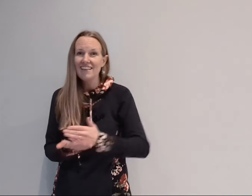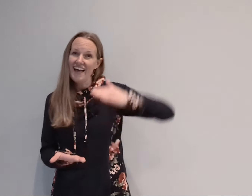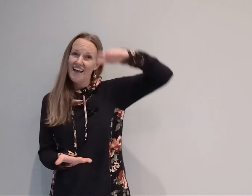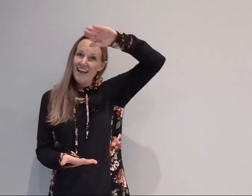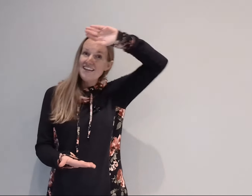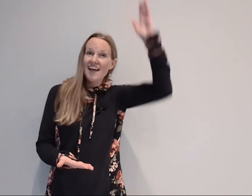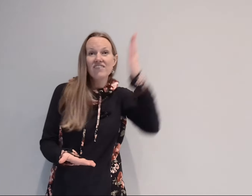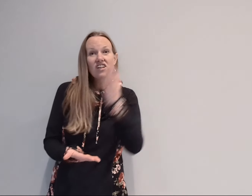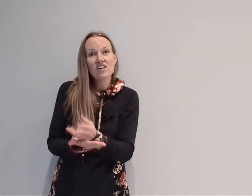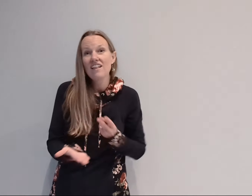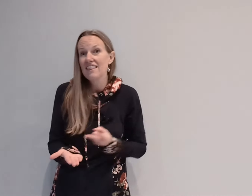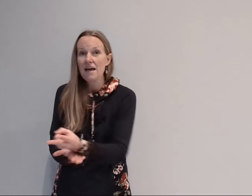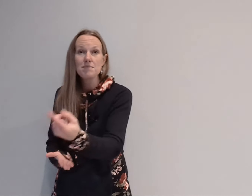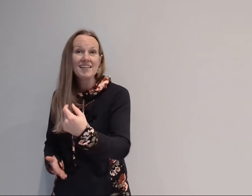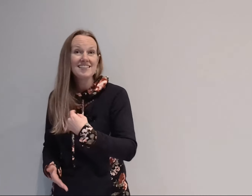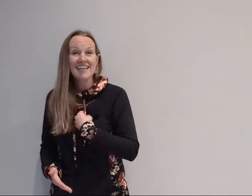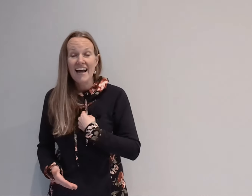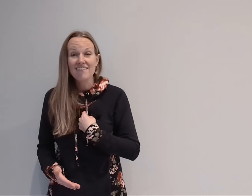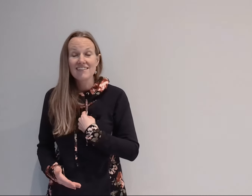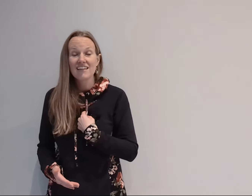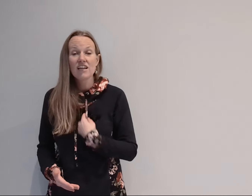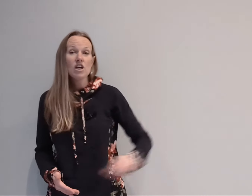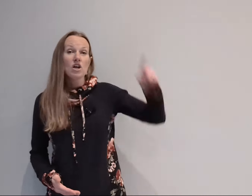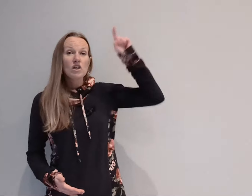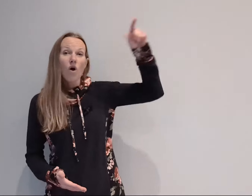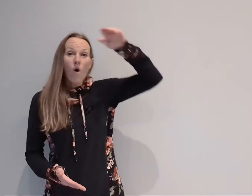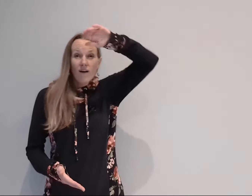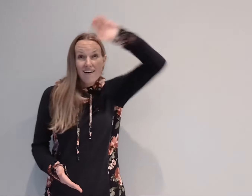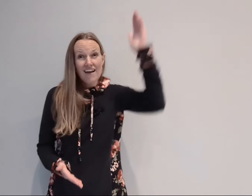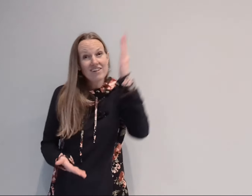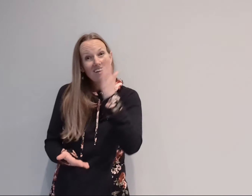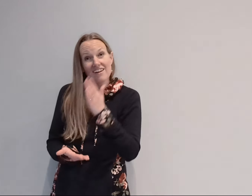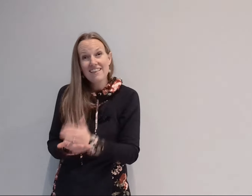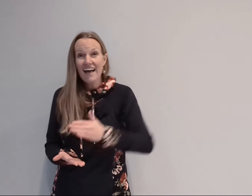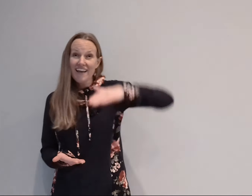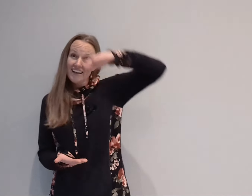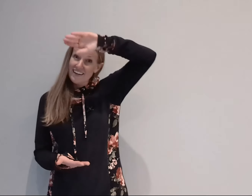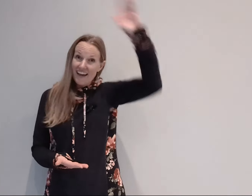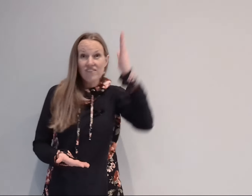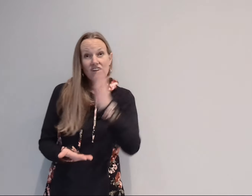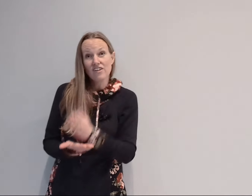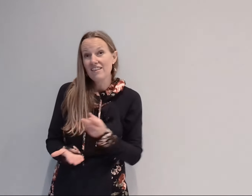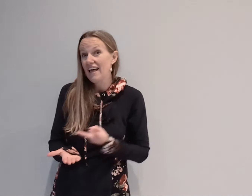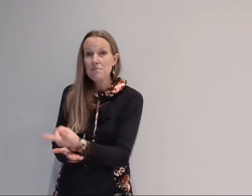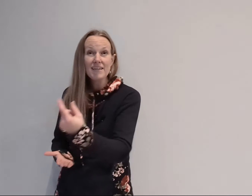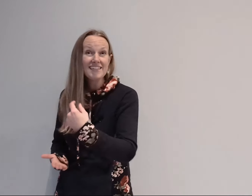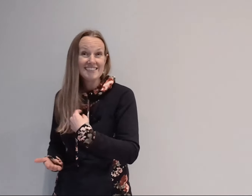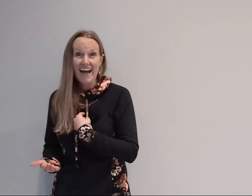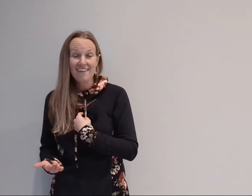let never gonna let me down you're never gonna let never gonna let me down